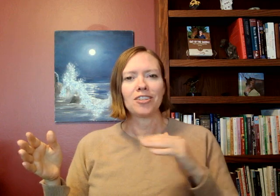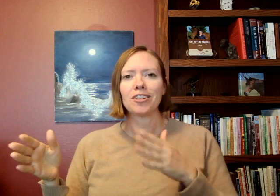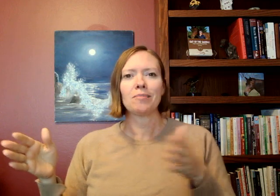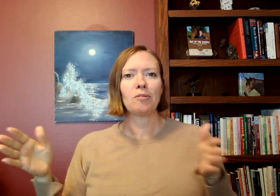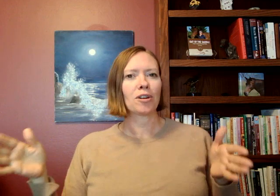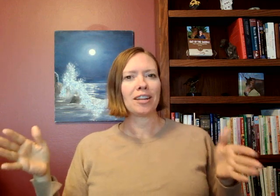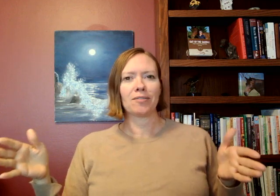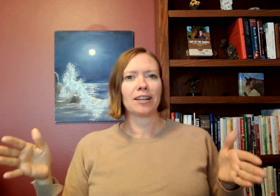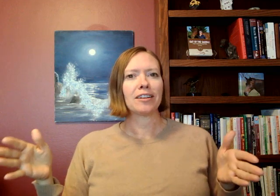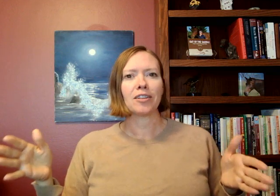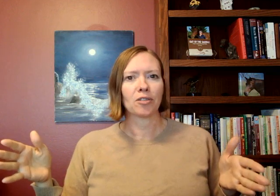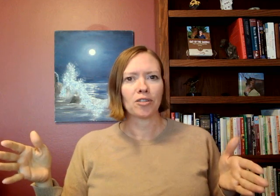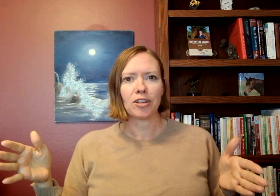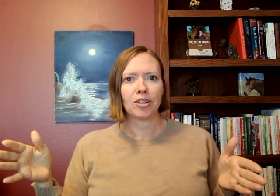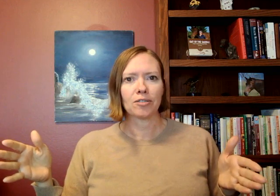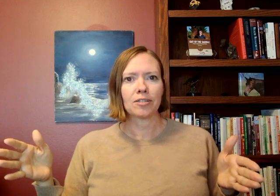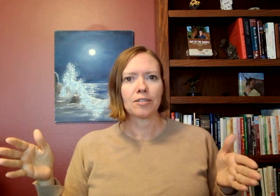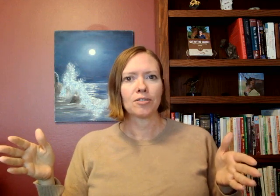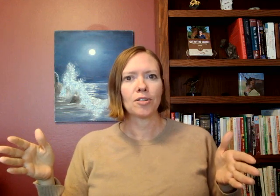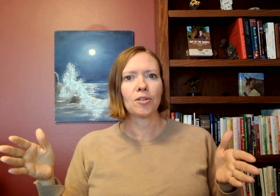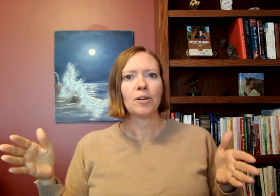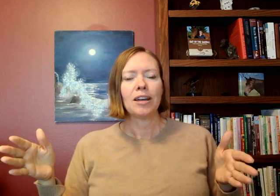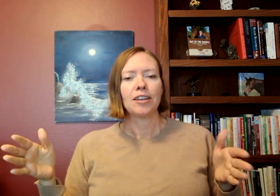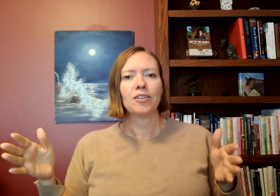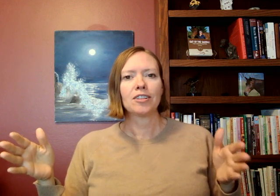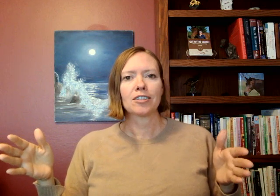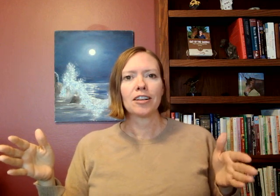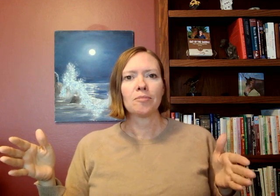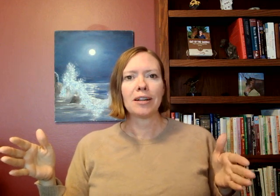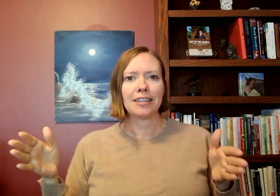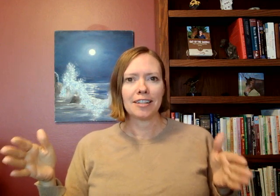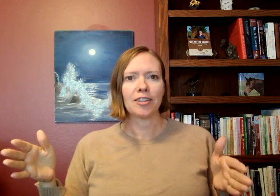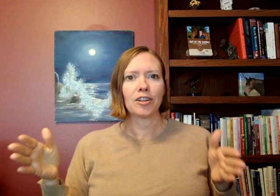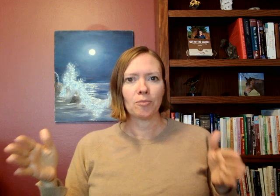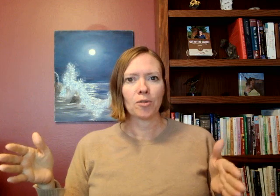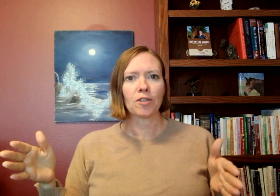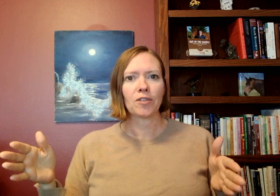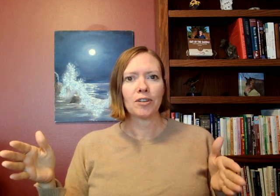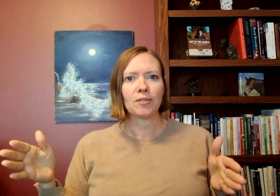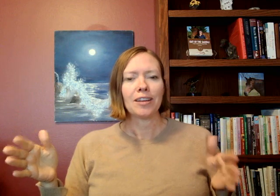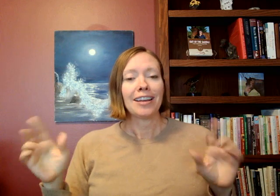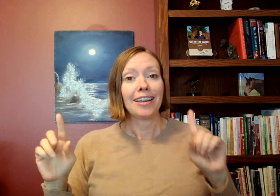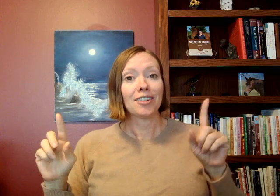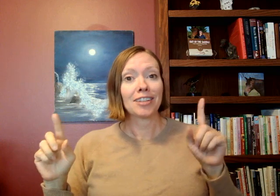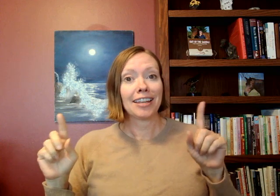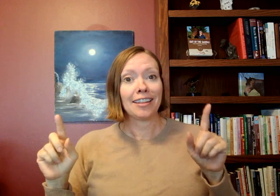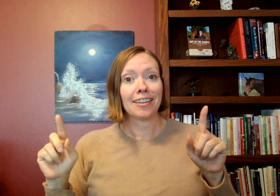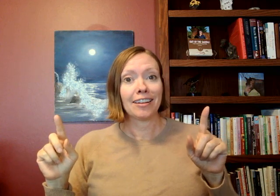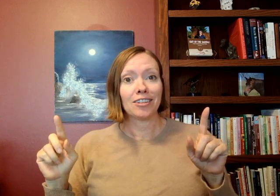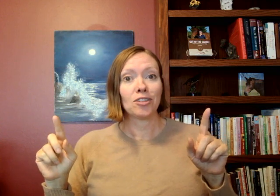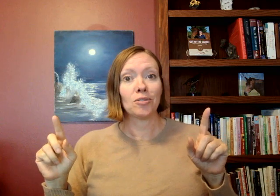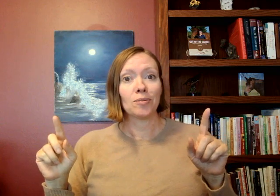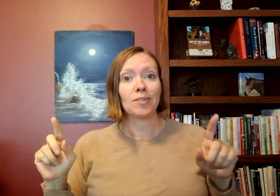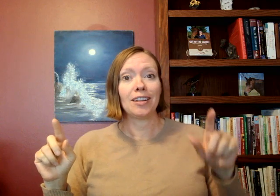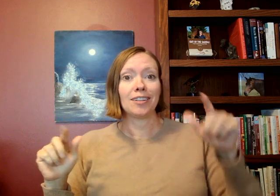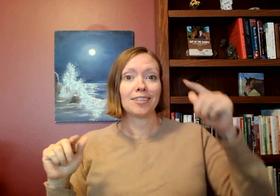you're gonna be working for like another 30 years so you can just let your money sit there and work for you here's a key thing too is